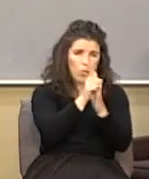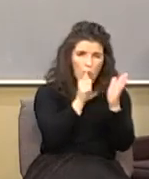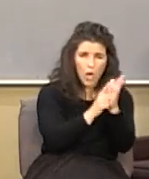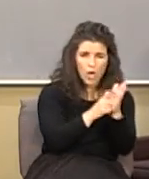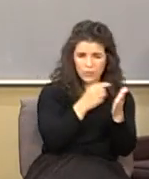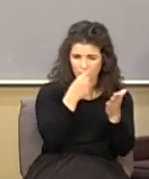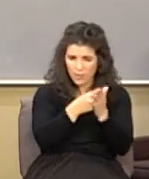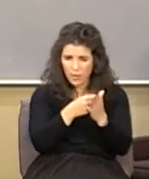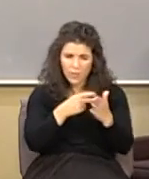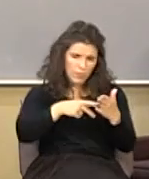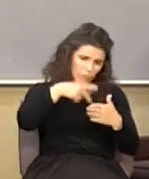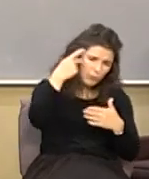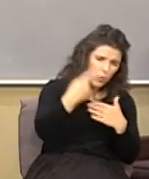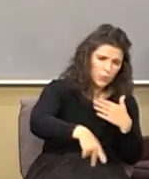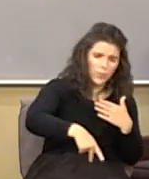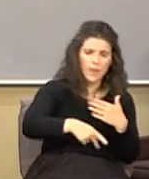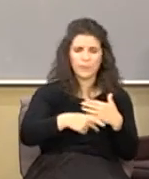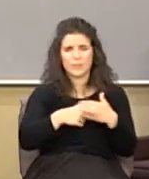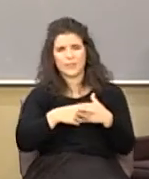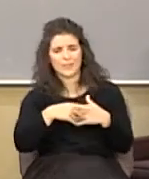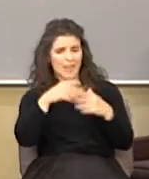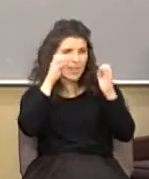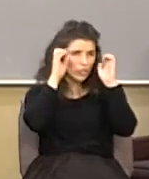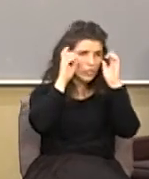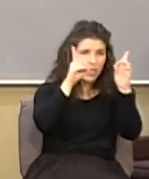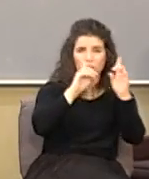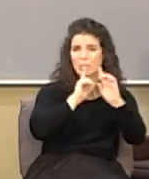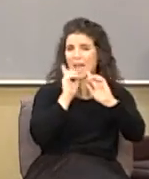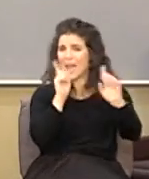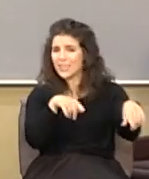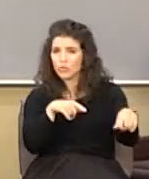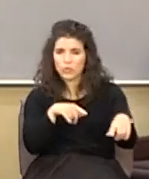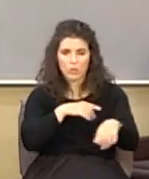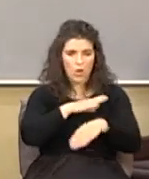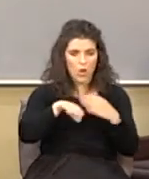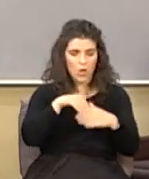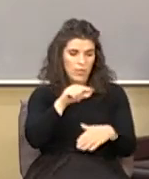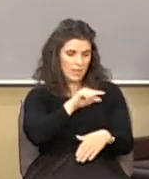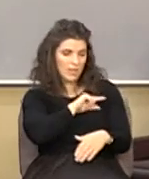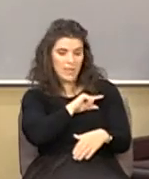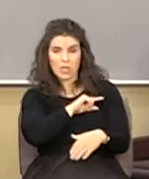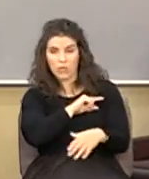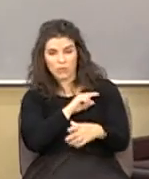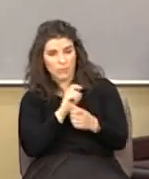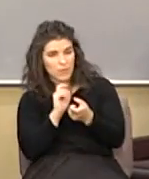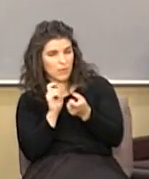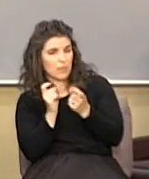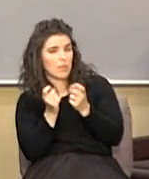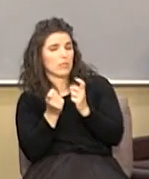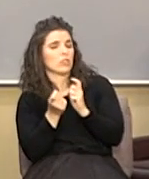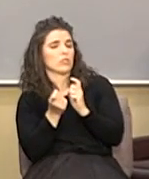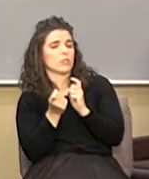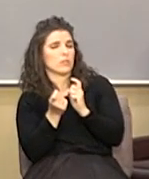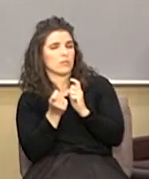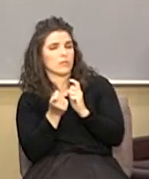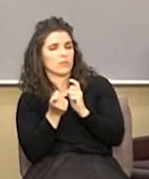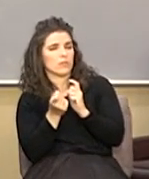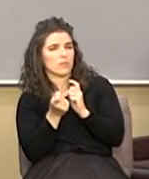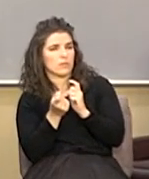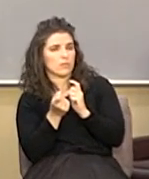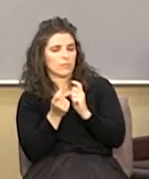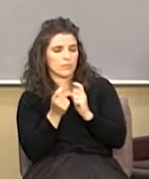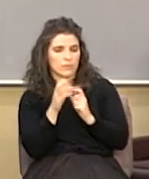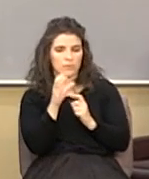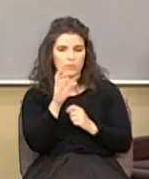thrown at it and programs and you know education is the all the guilt manipulation the critical